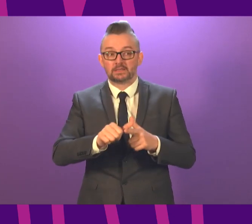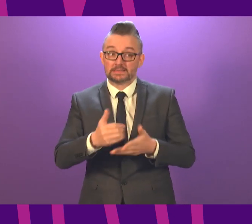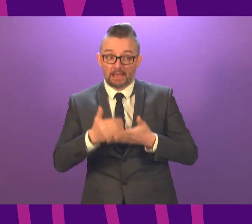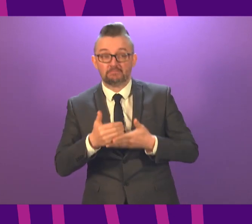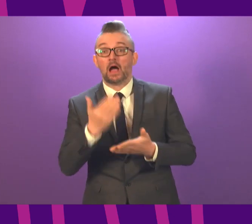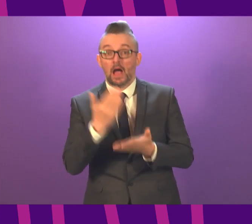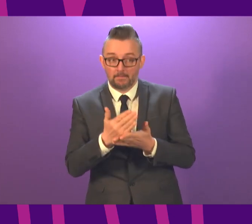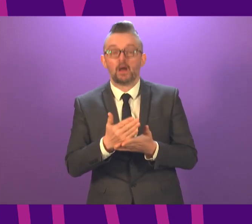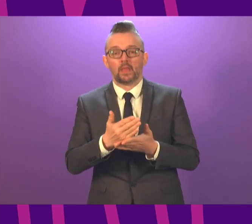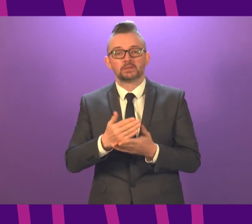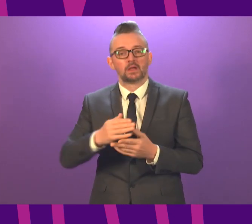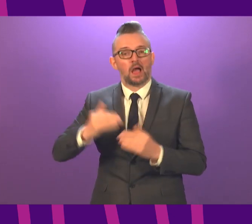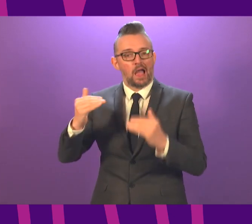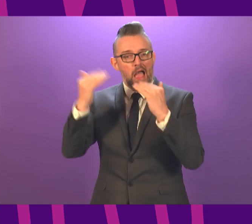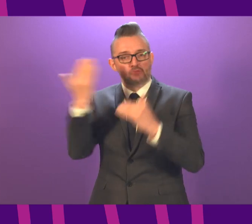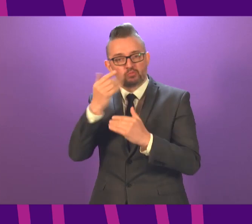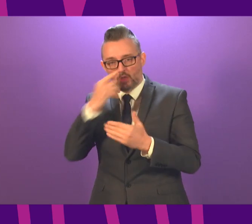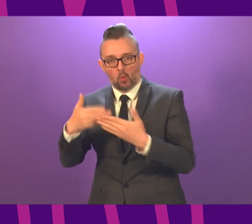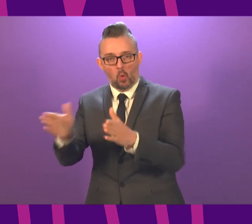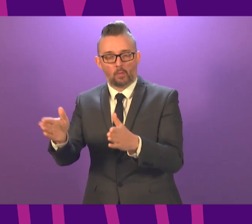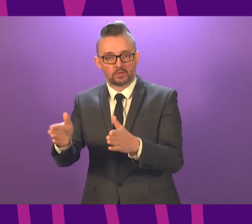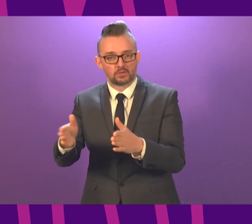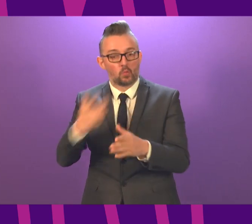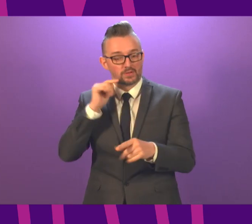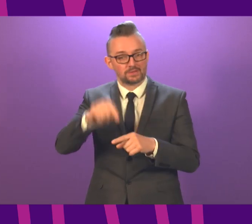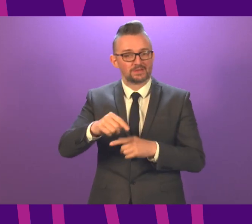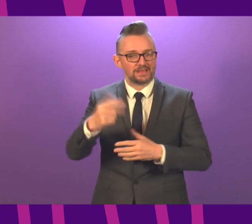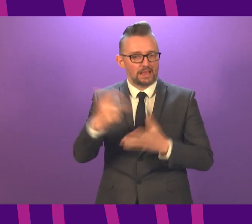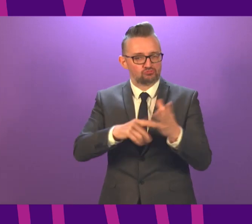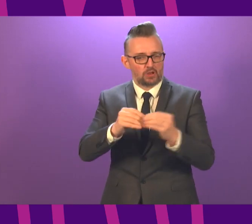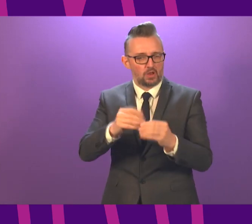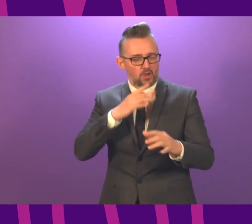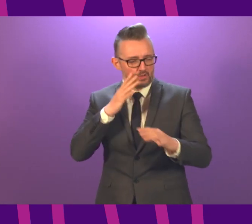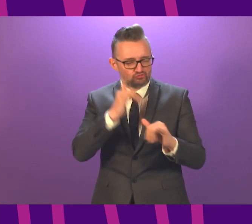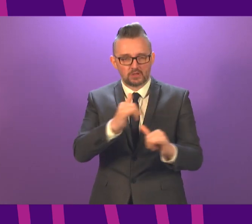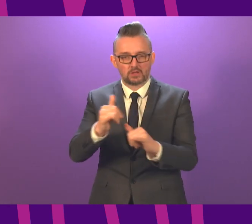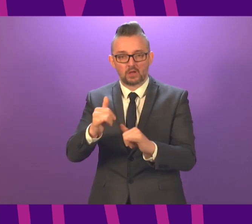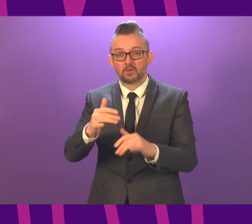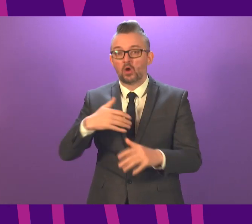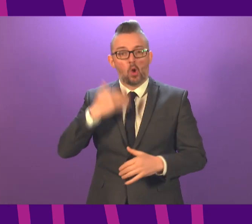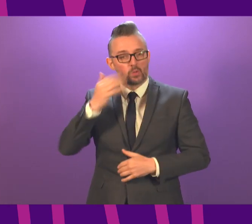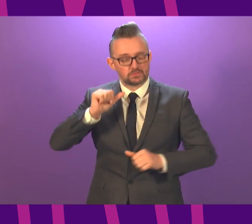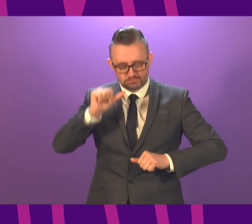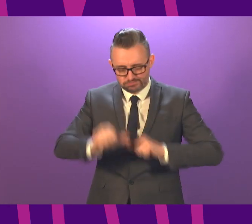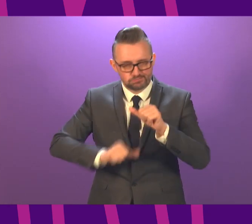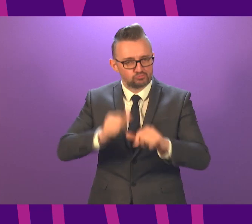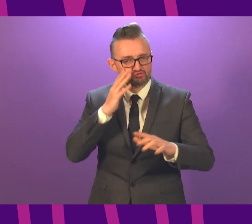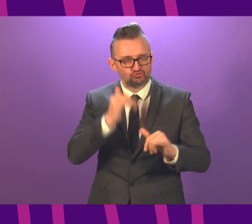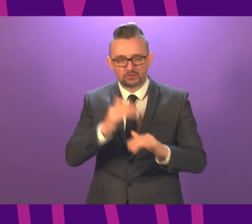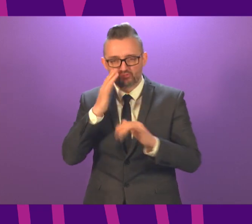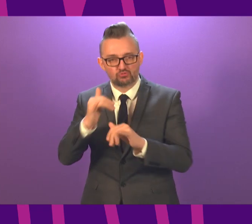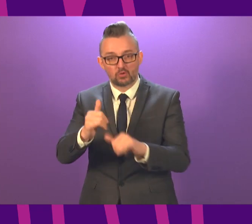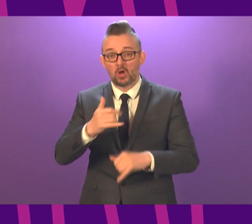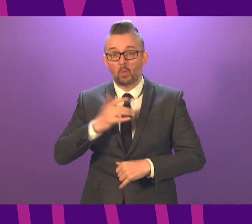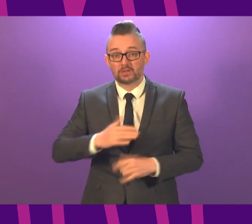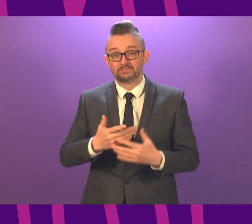if we feel it is not safe by the time we get to that review point on the 18th of January. So all of these things will be very much under consideration. We want as many